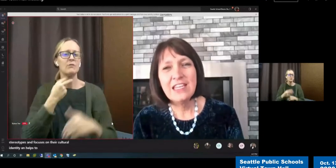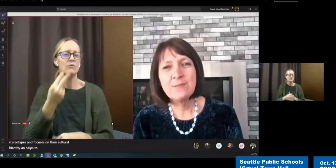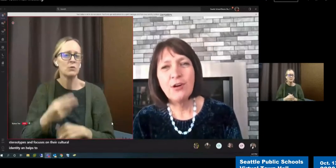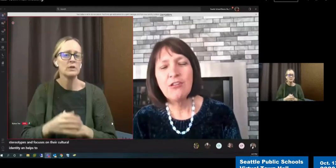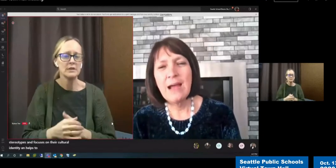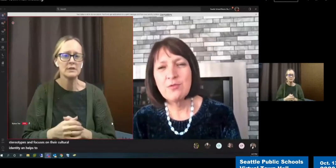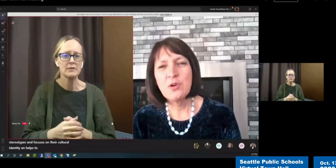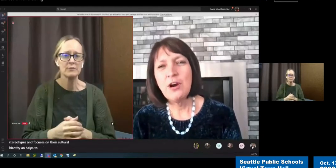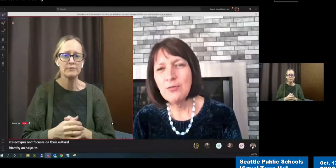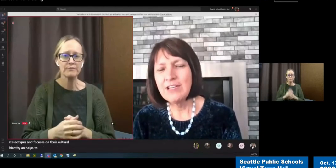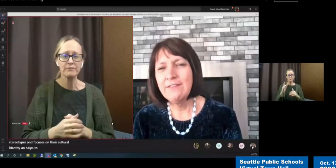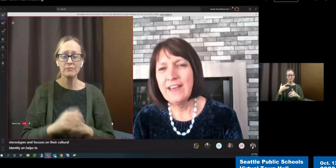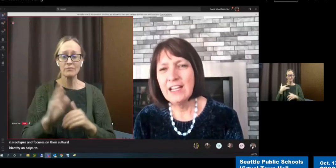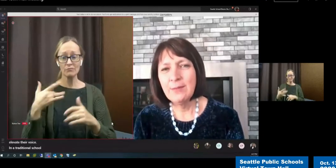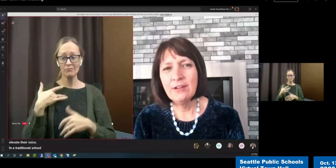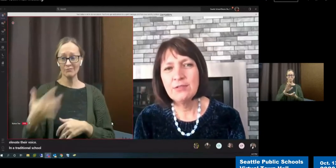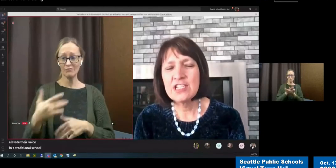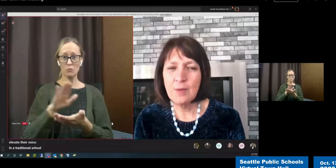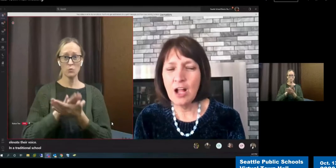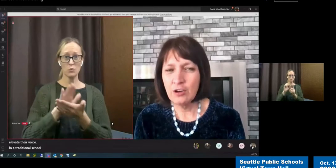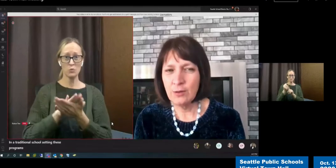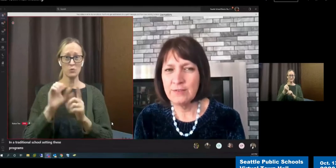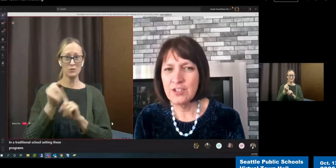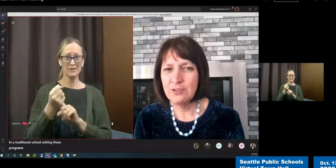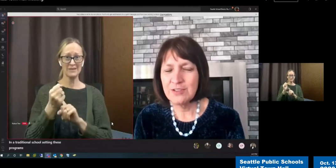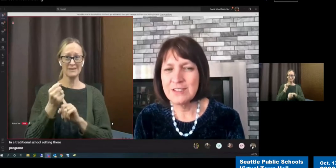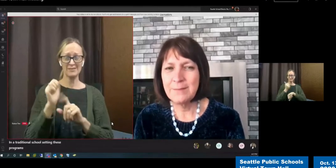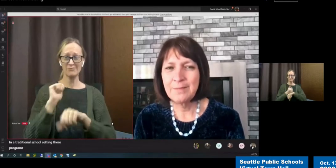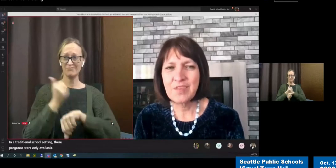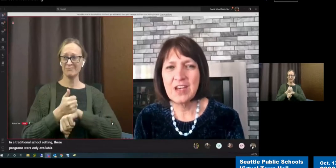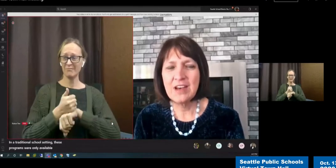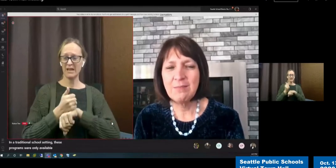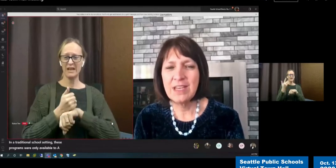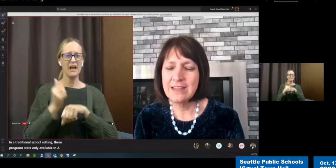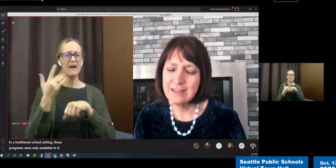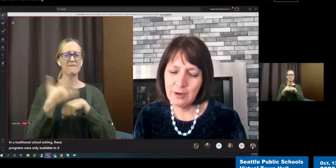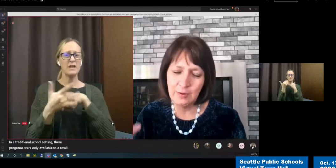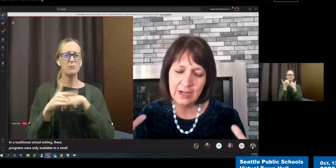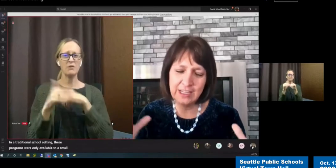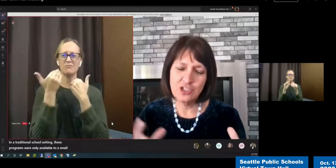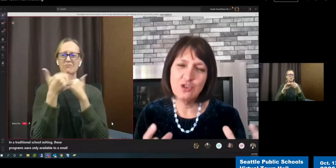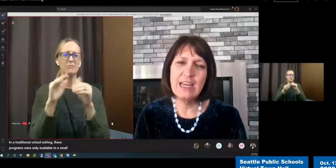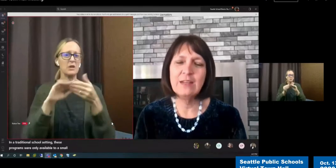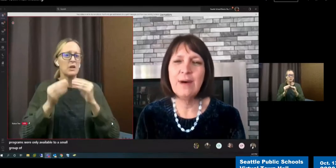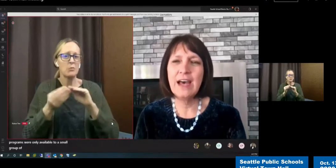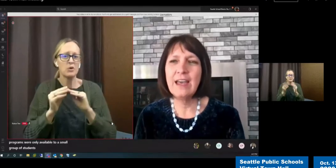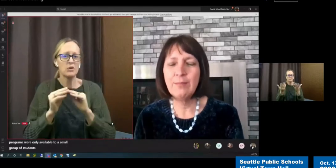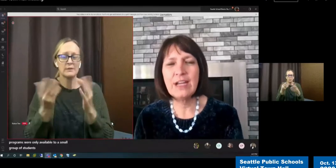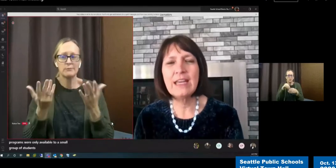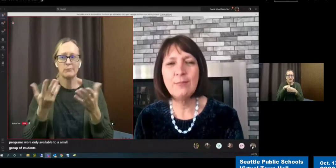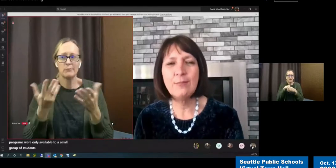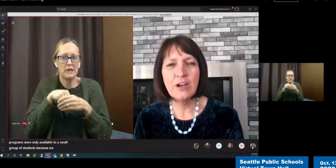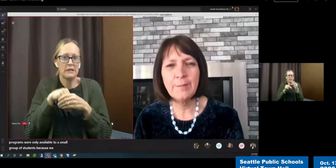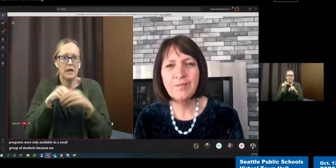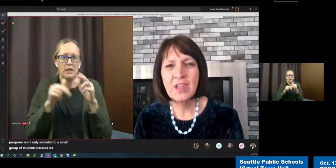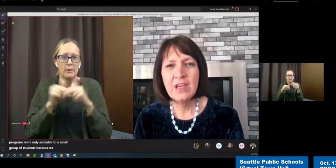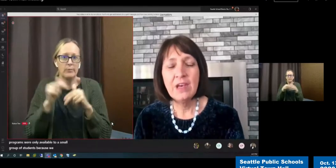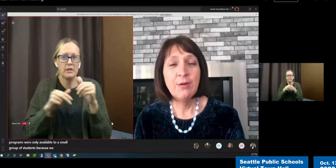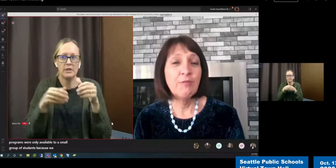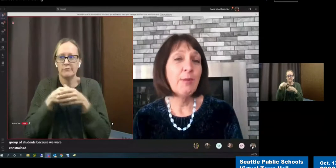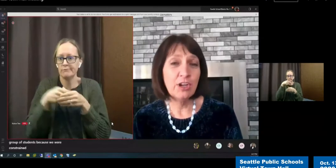these programs were only available to a small group of students because we were constrained by brick and mortar.